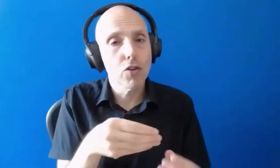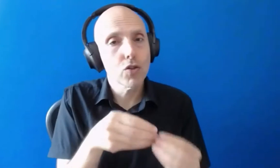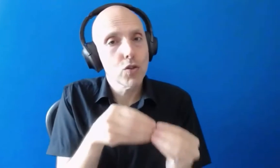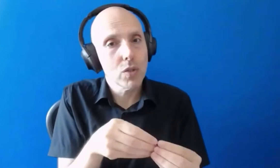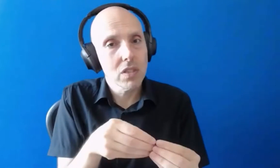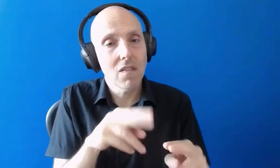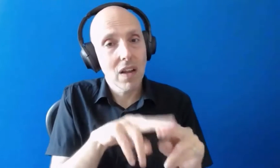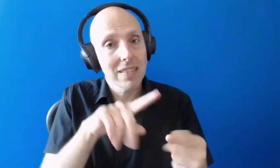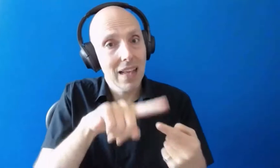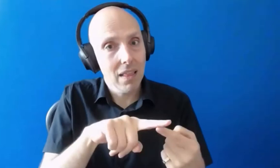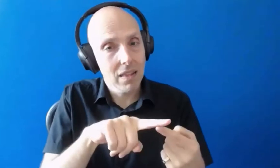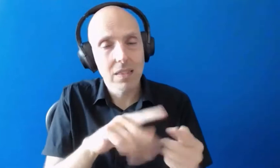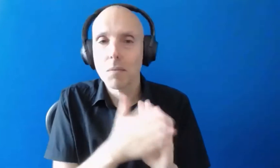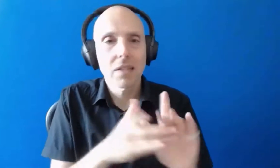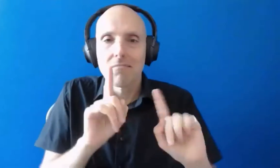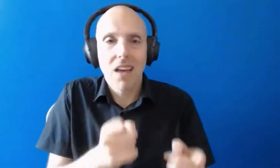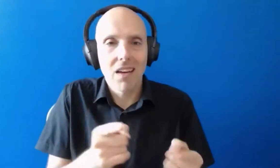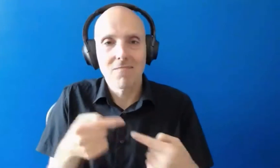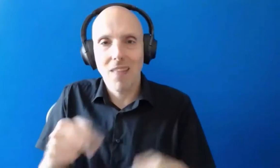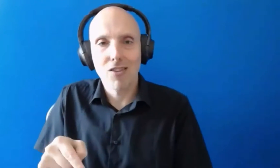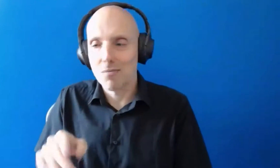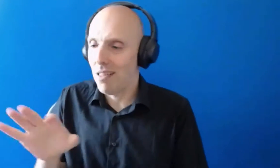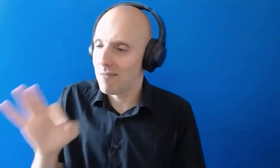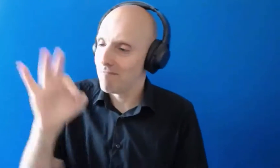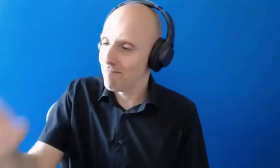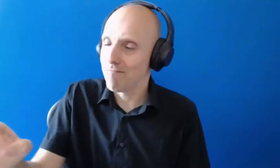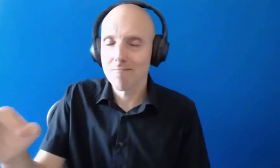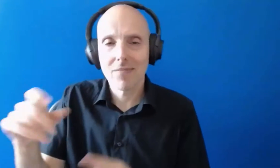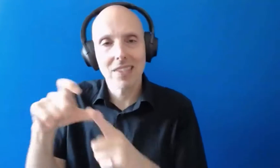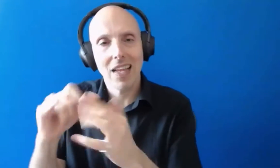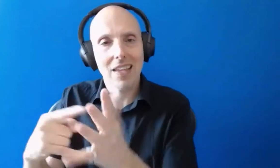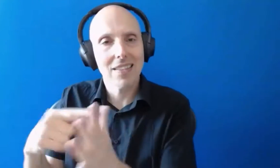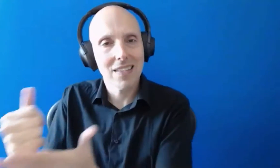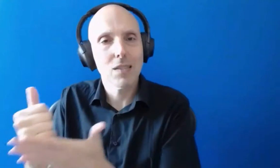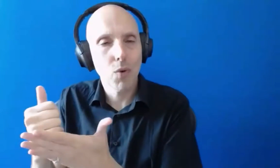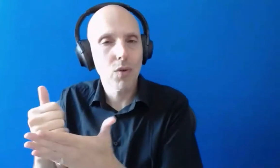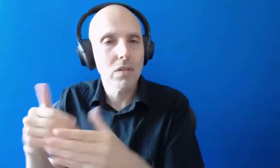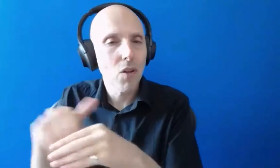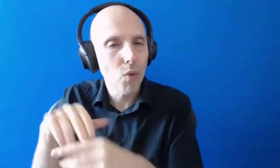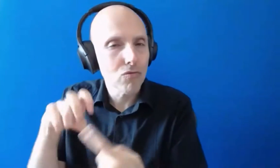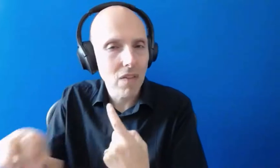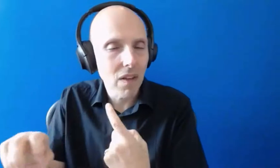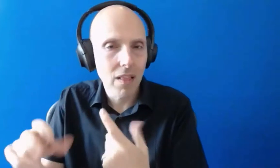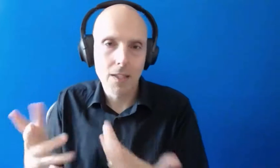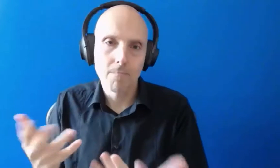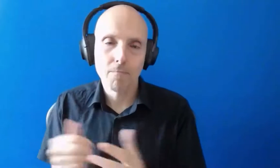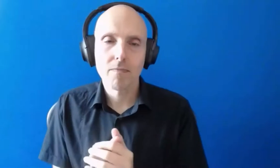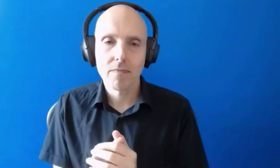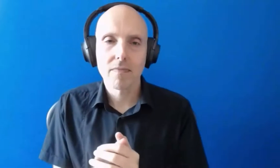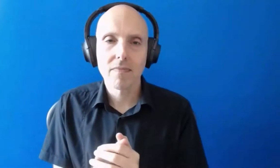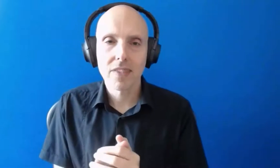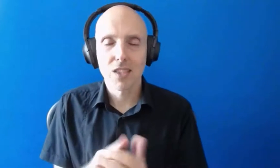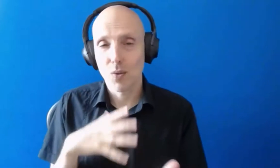then that would also mean that you're not eligible for dsa support which would include um travel allowance so you would need to look